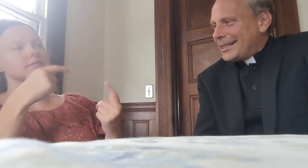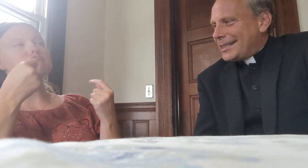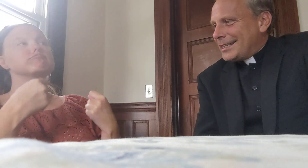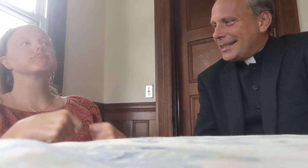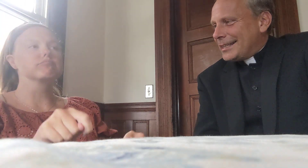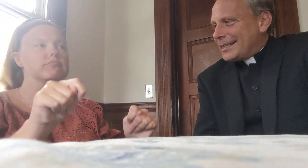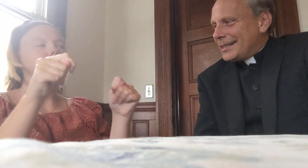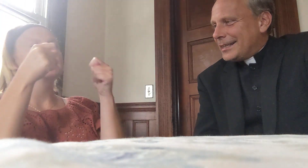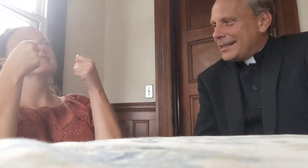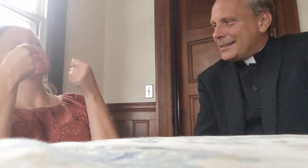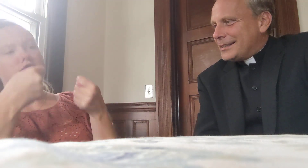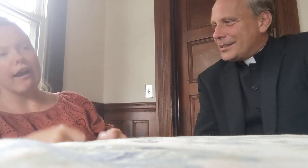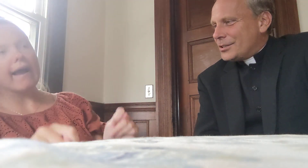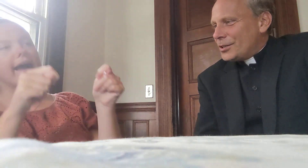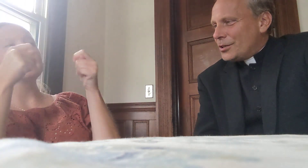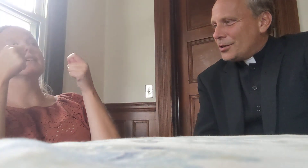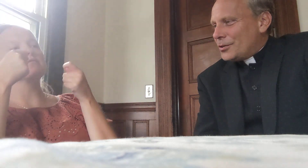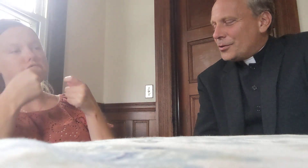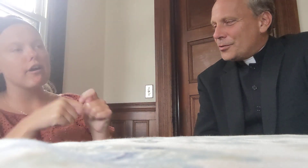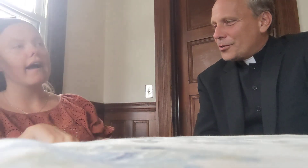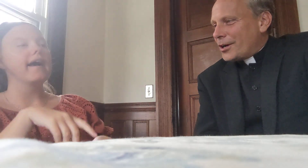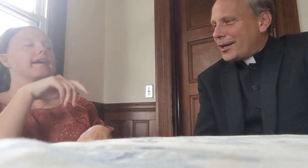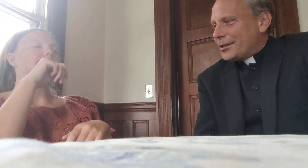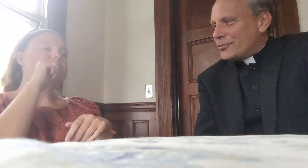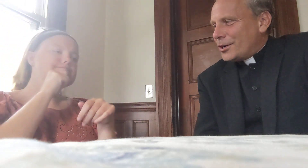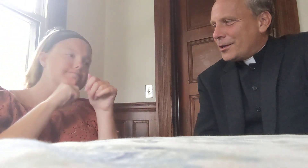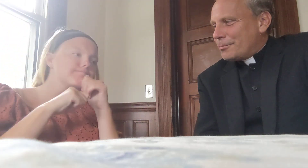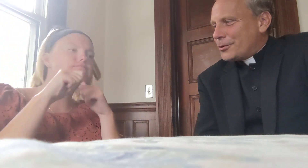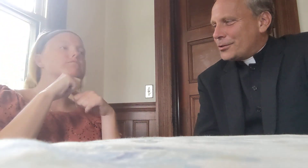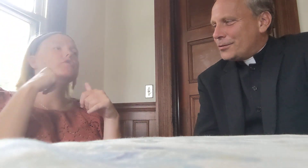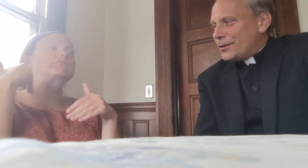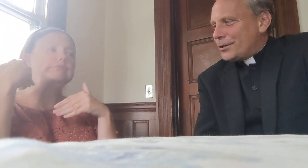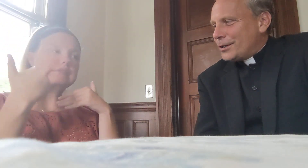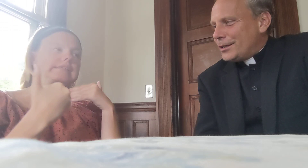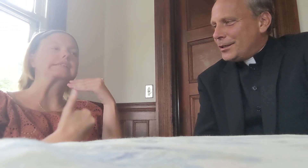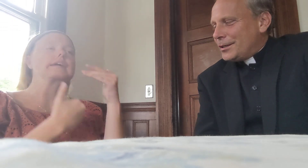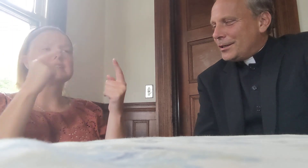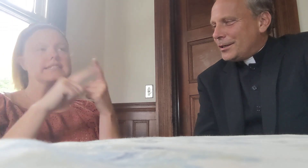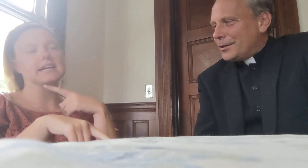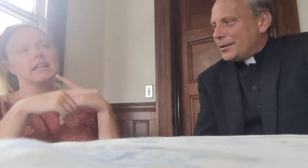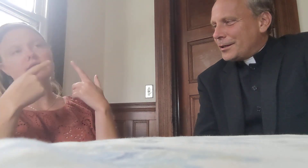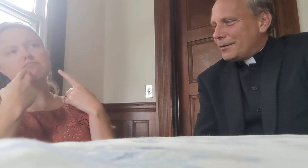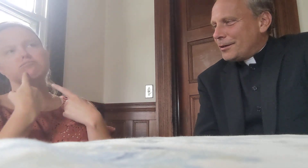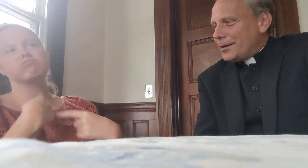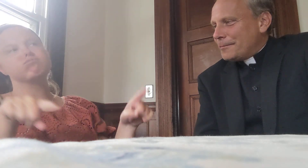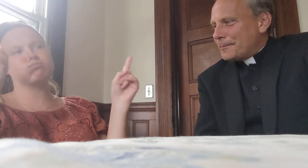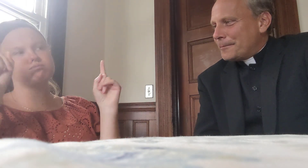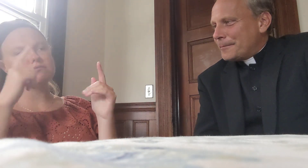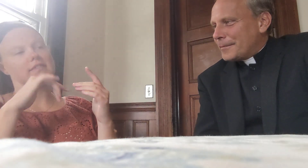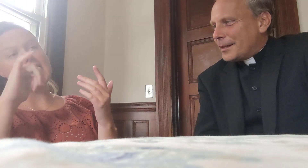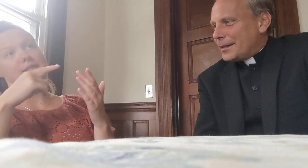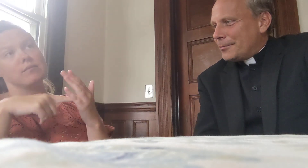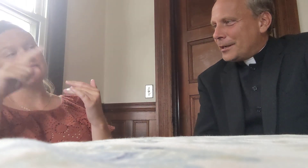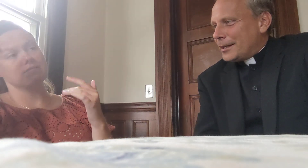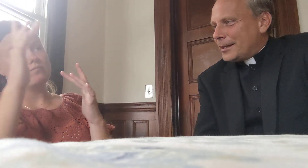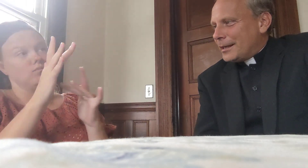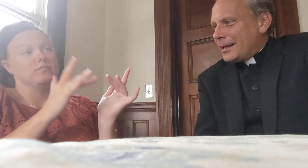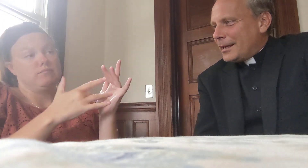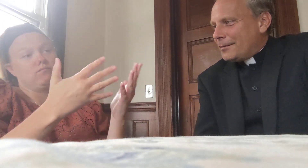and he sees us trying, and trying, and persevering, and not giving up, and then we can have